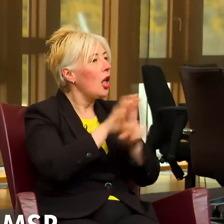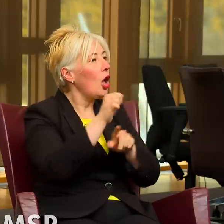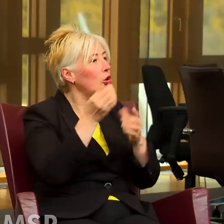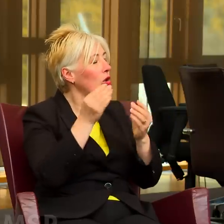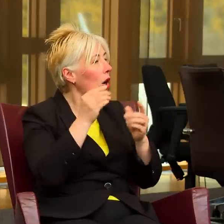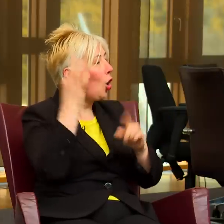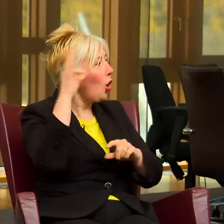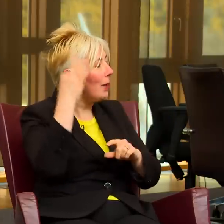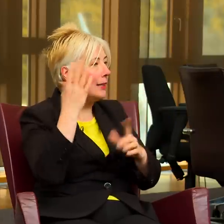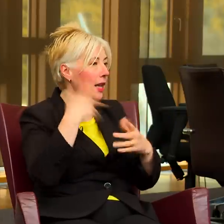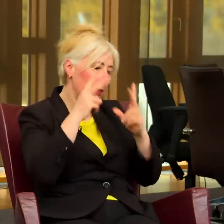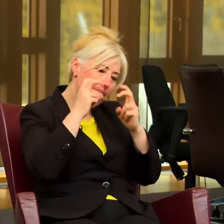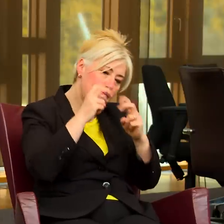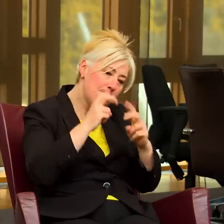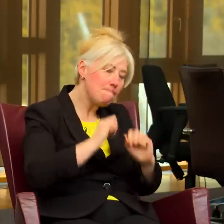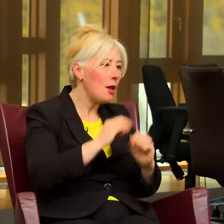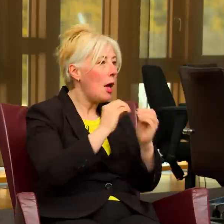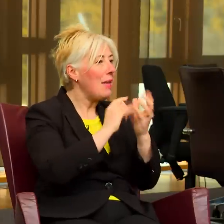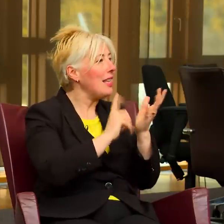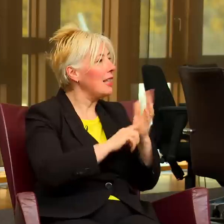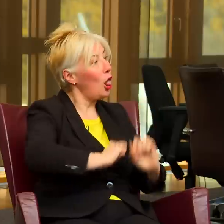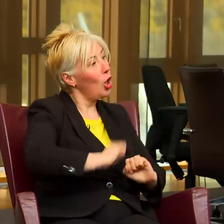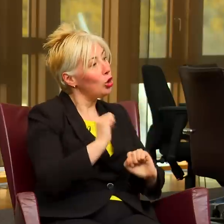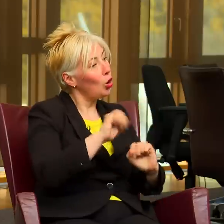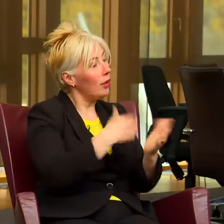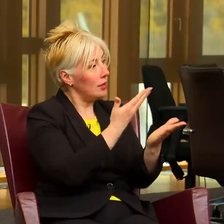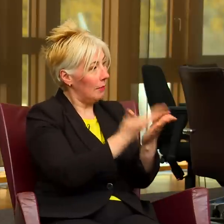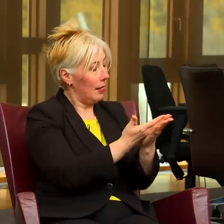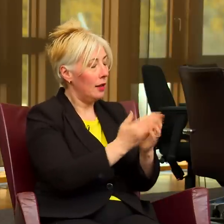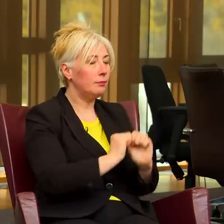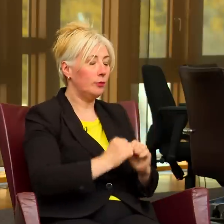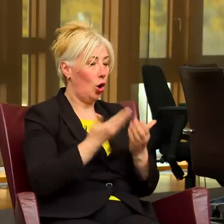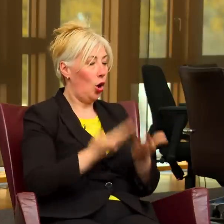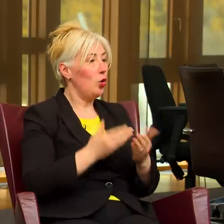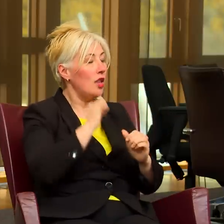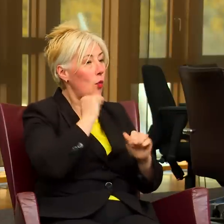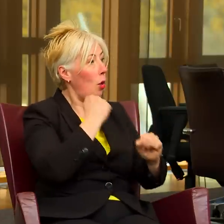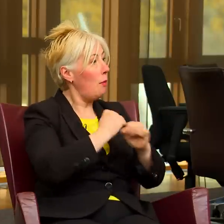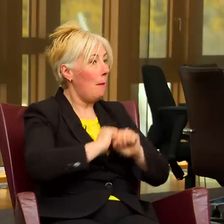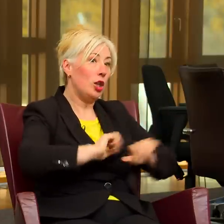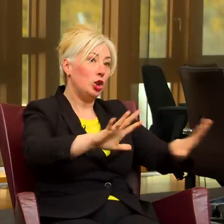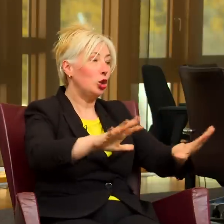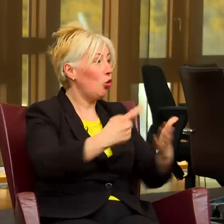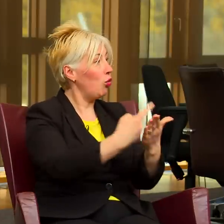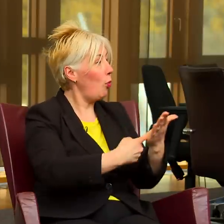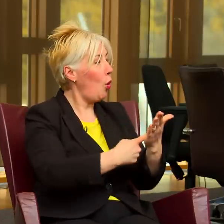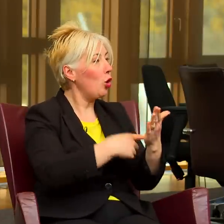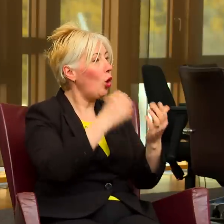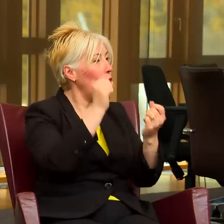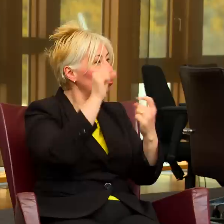Sign Language Scotland Bill. Today we're publishing a report into the general principles of the Bill and I'm very pleased to say